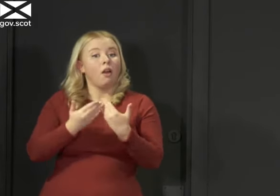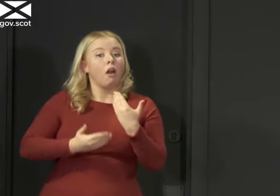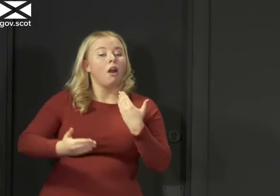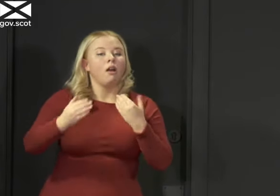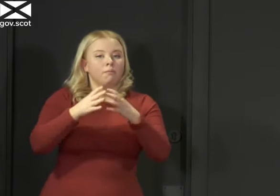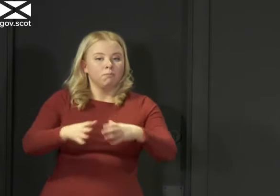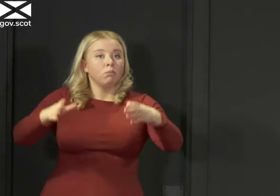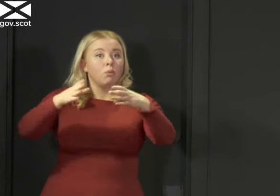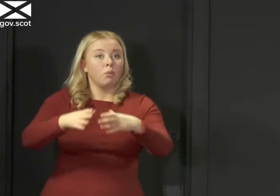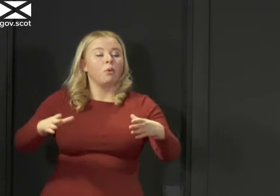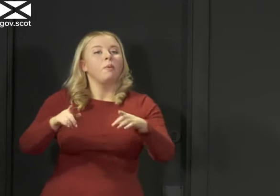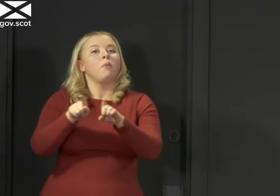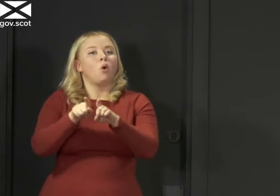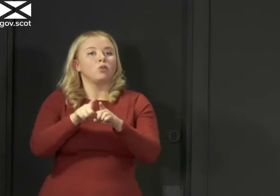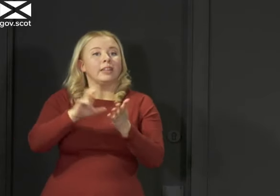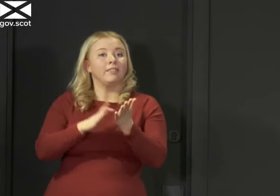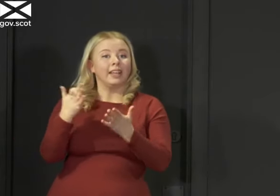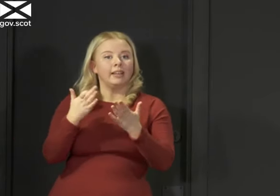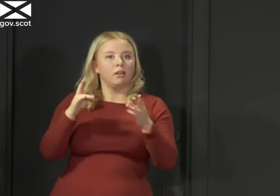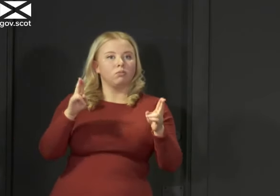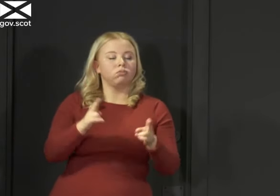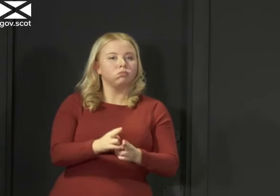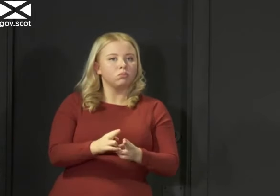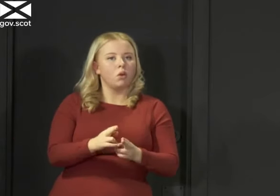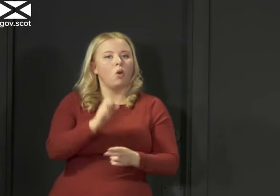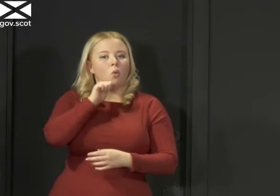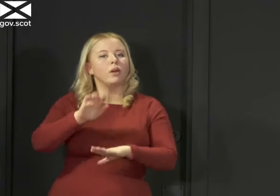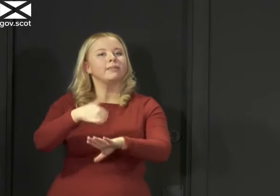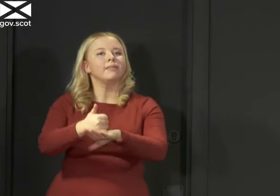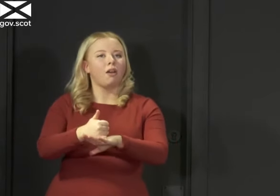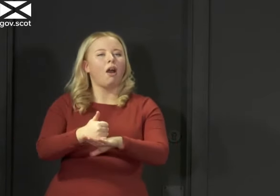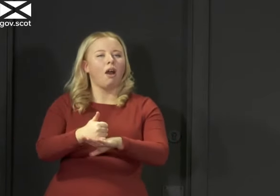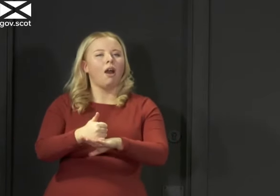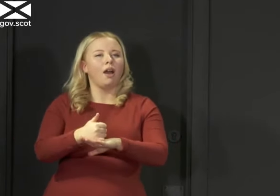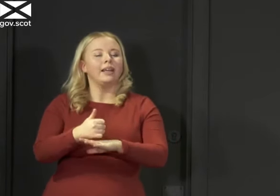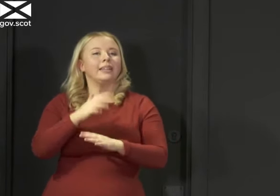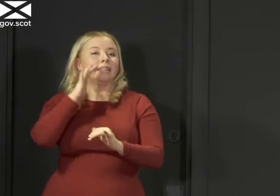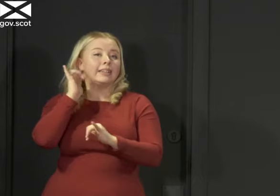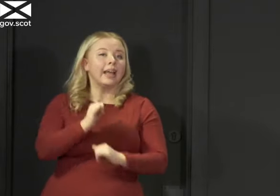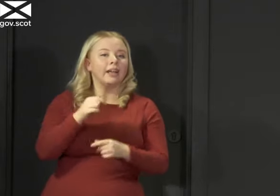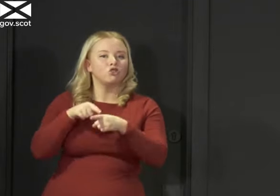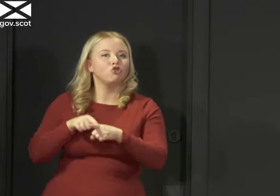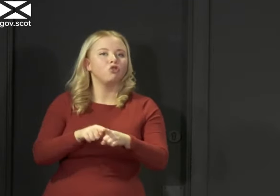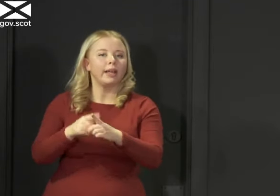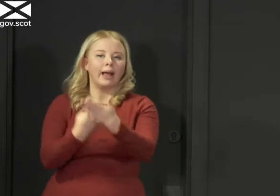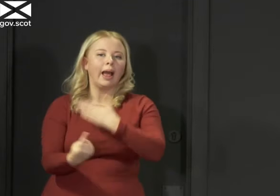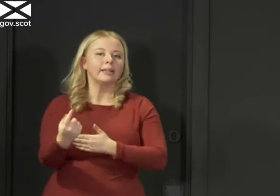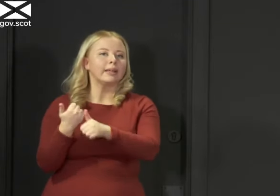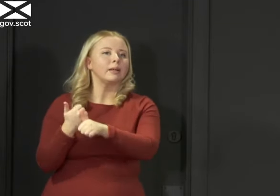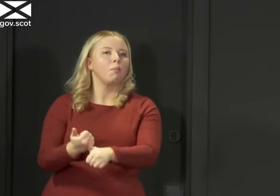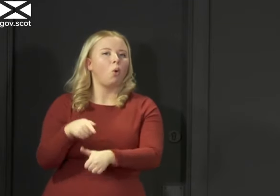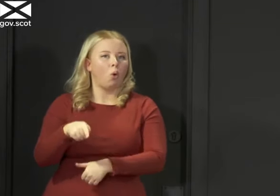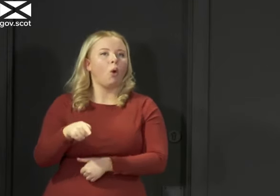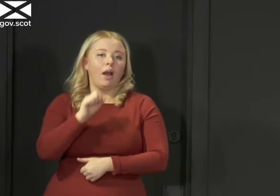continues to reduce, we will also start implementing our policy of test, trace, isolate and support. That will be crucial